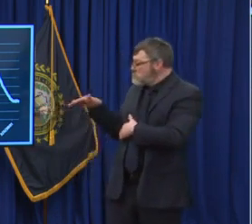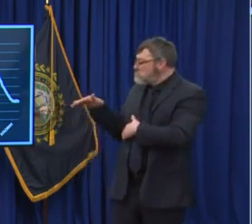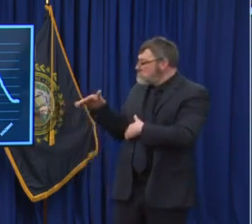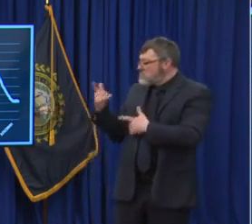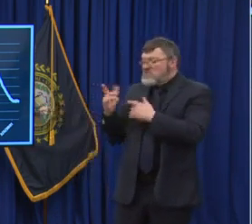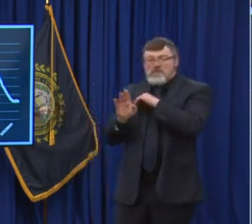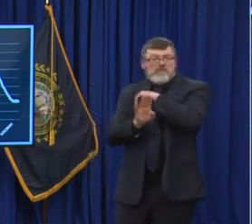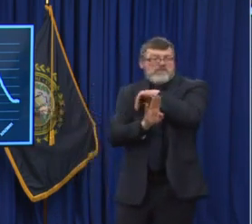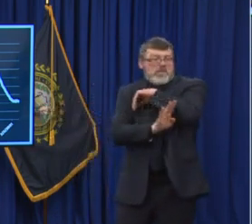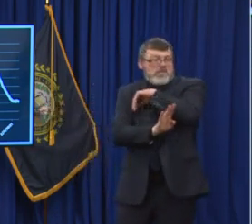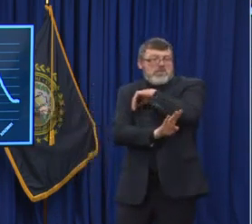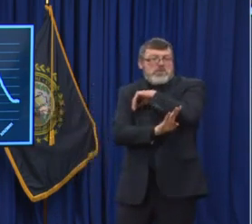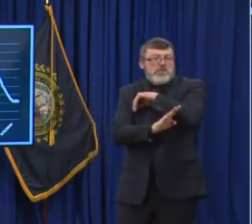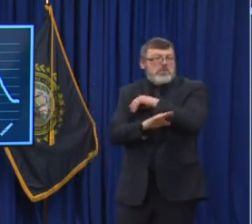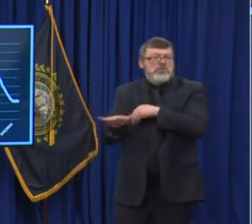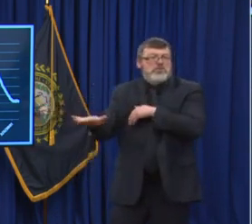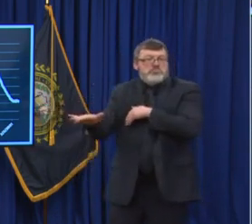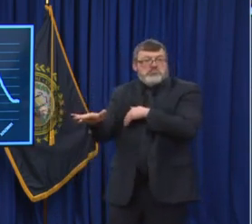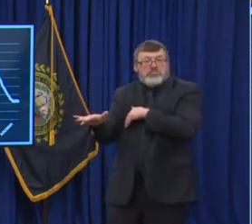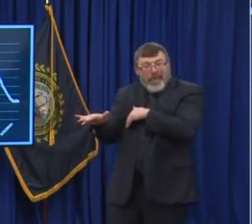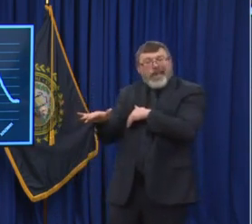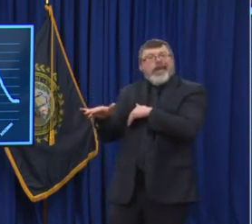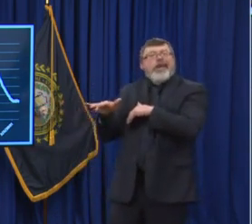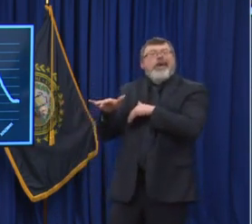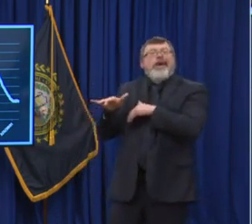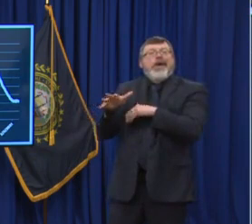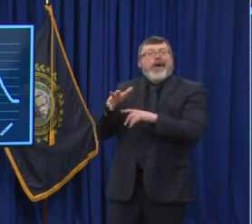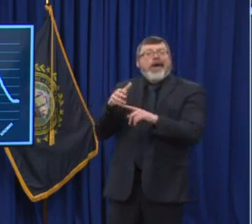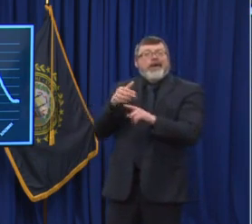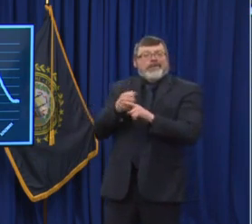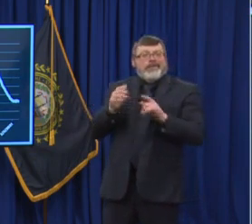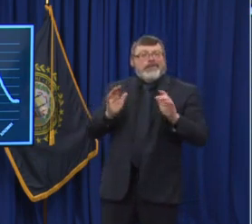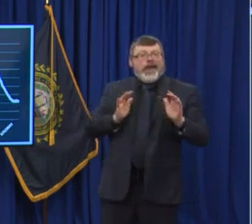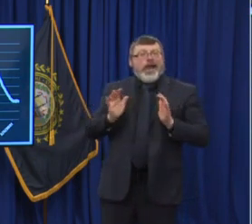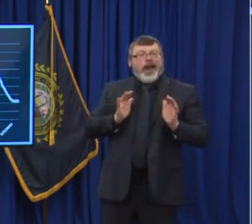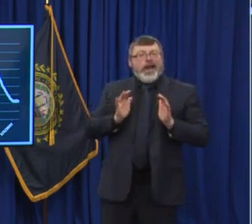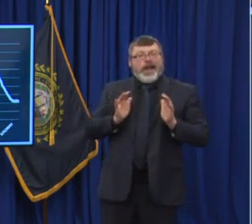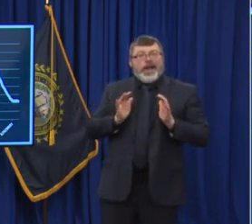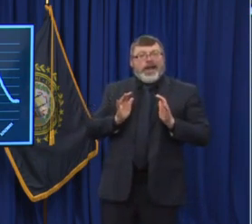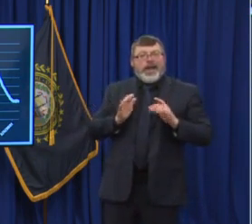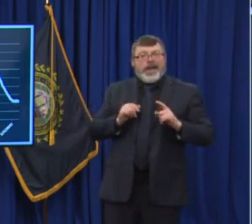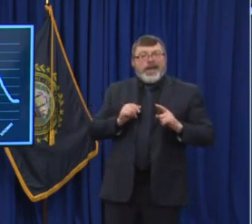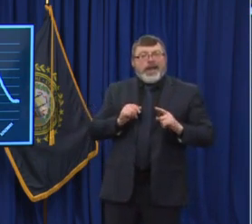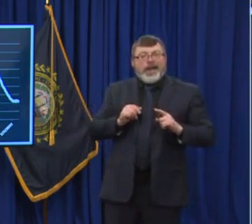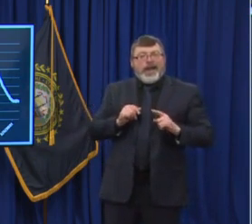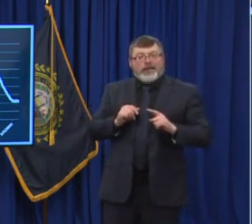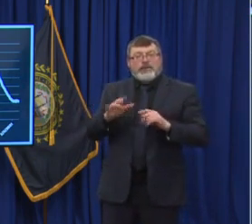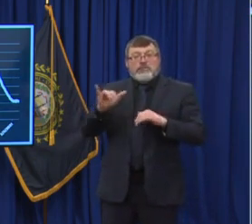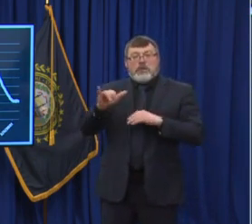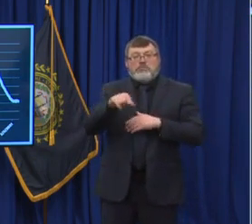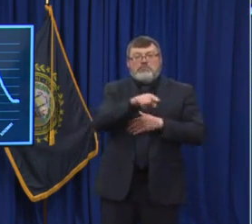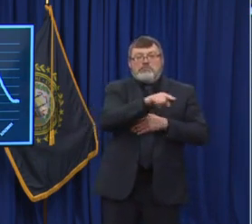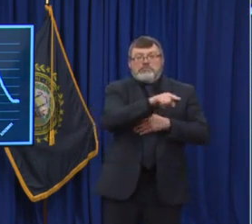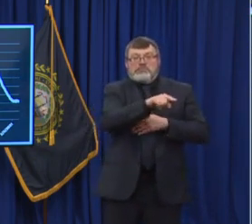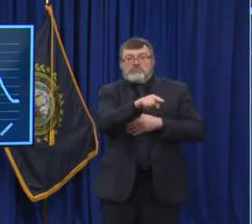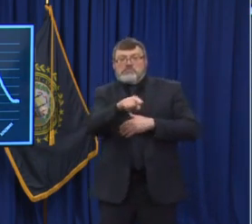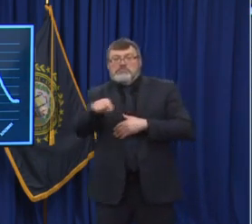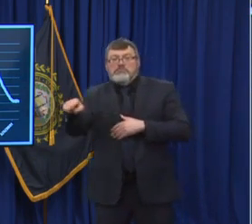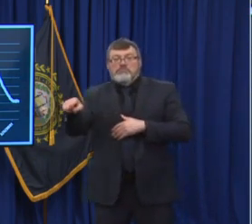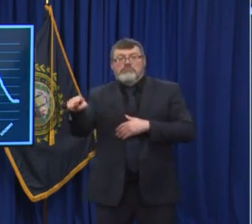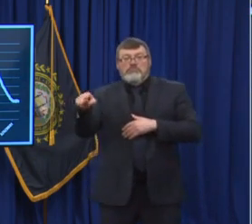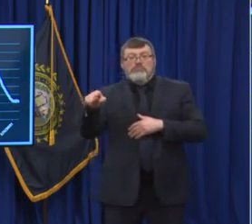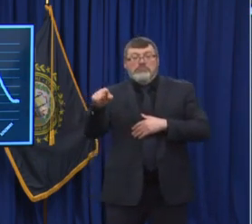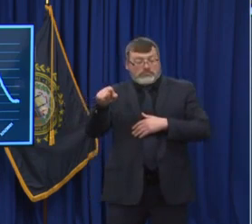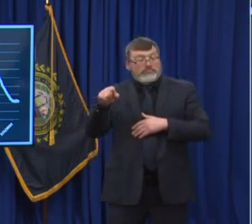the percent positivity. Frankly, that's the university system. And the good news there is a lot of those students tend to be asymptomatic or